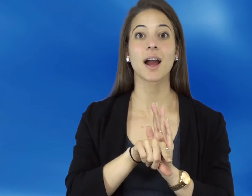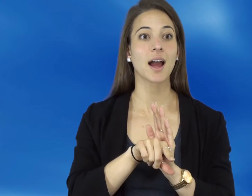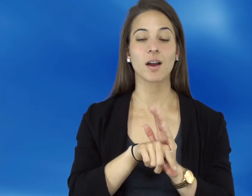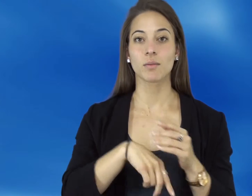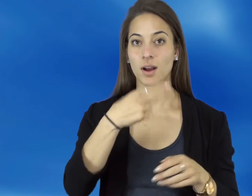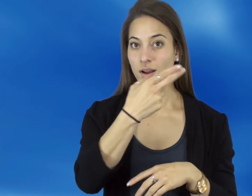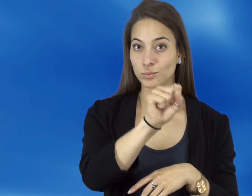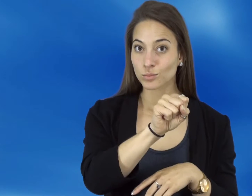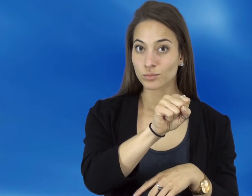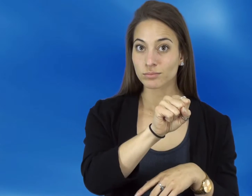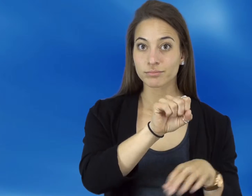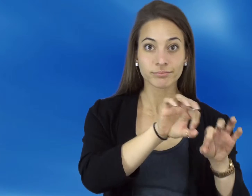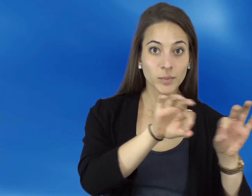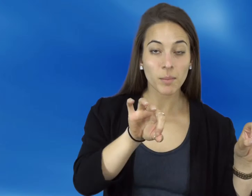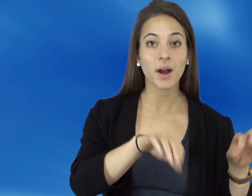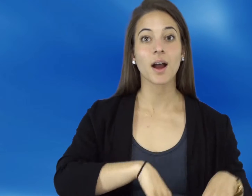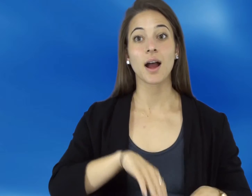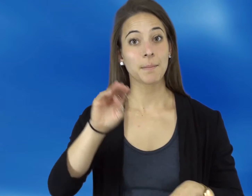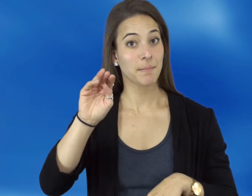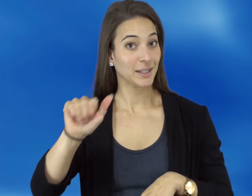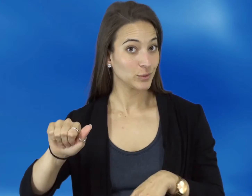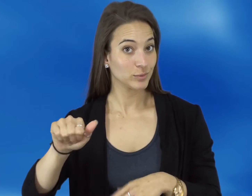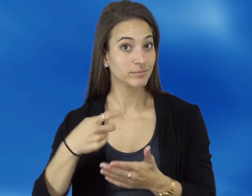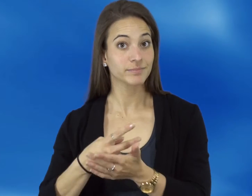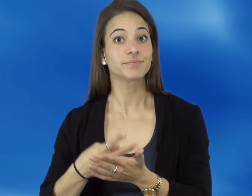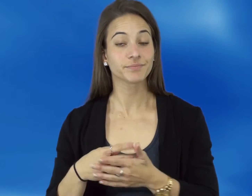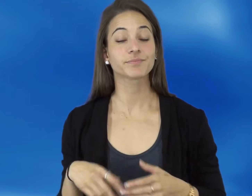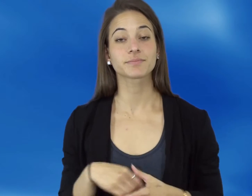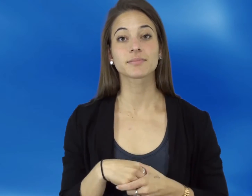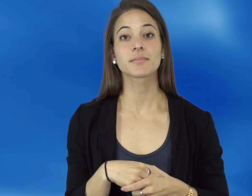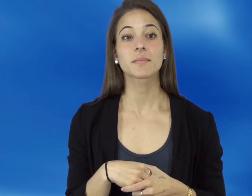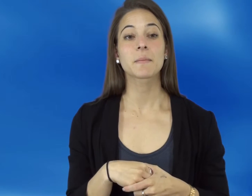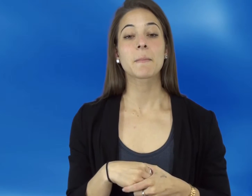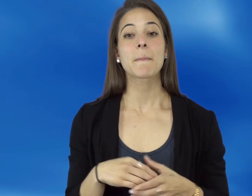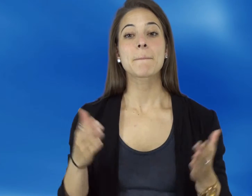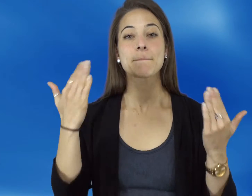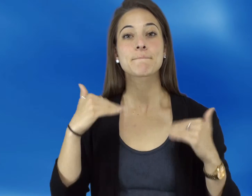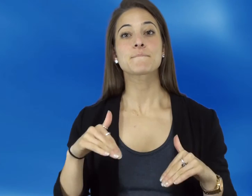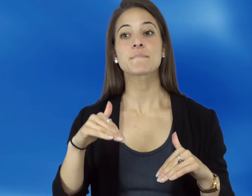Educational backgrounds. Educational who had completed high school and had their diploma to those having their master's degrees.